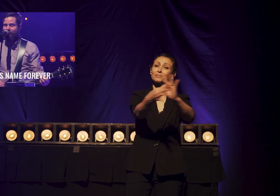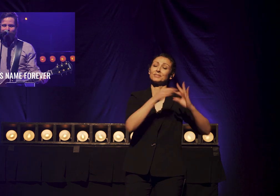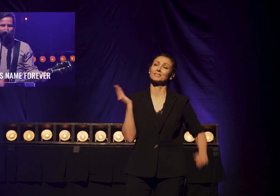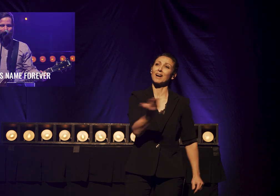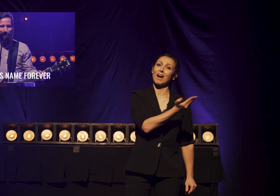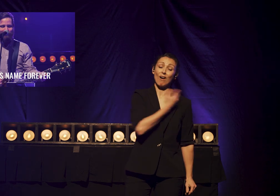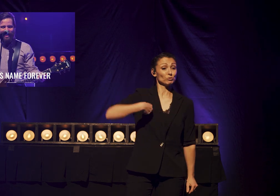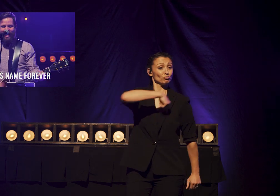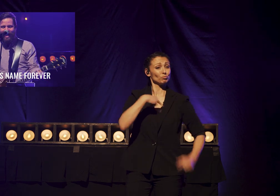Name Forever